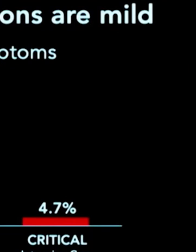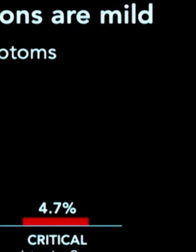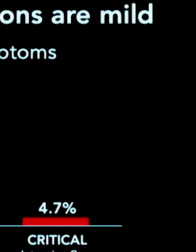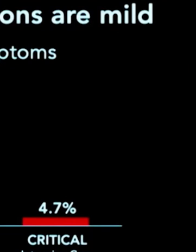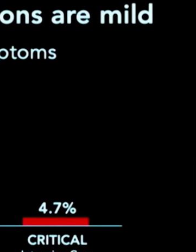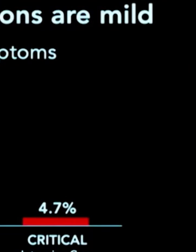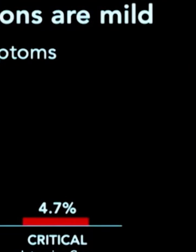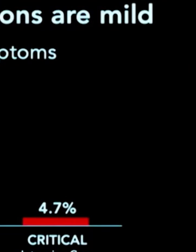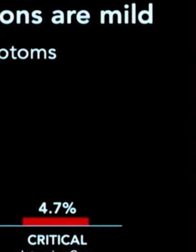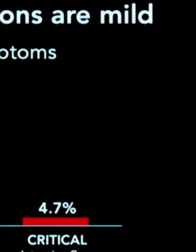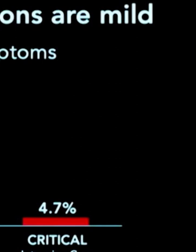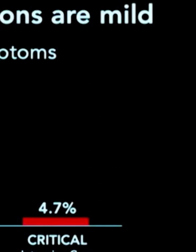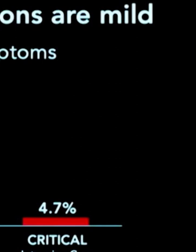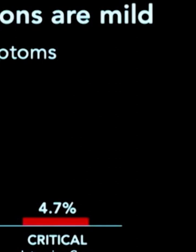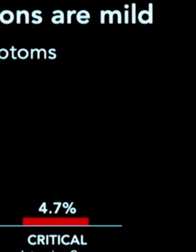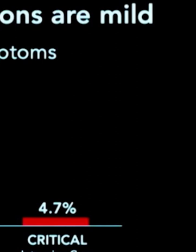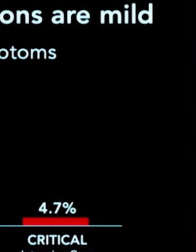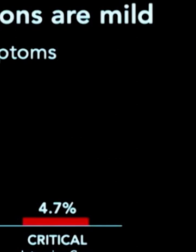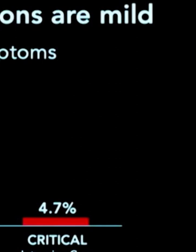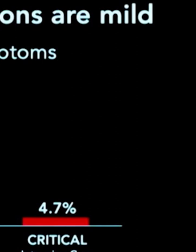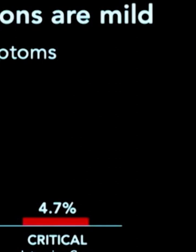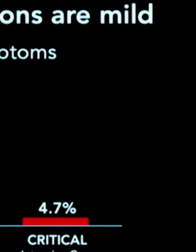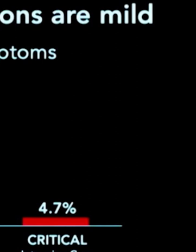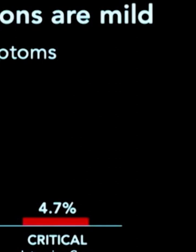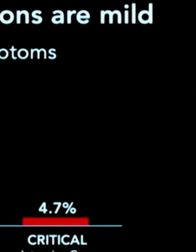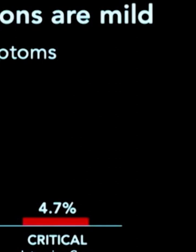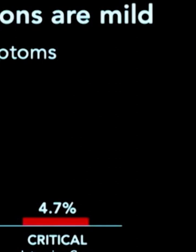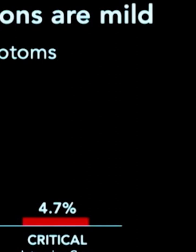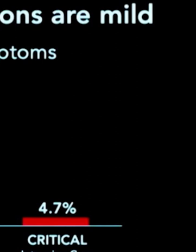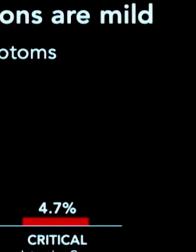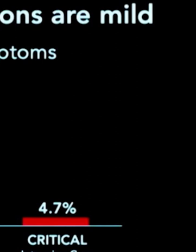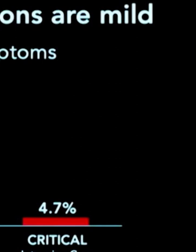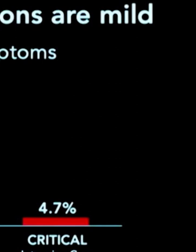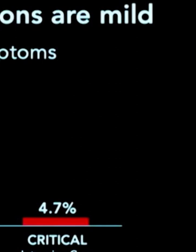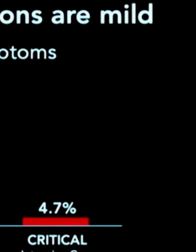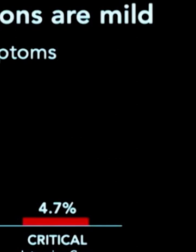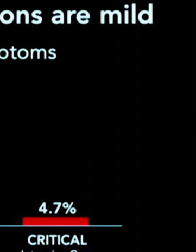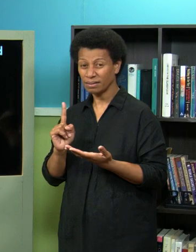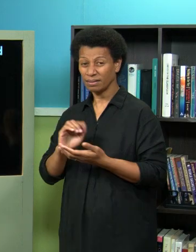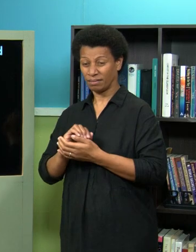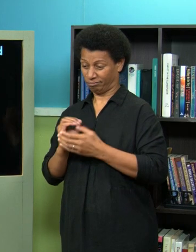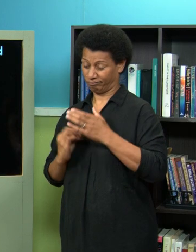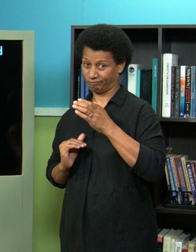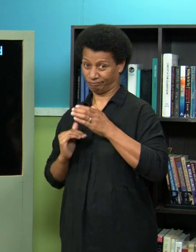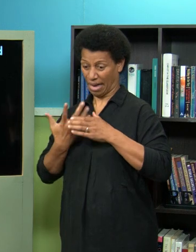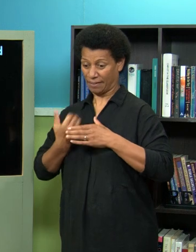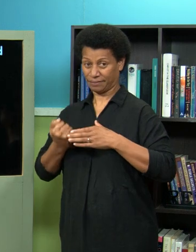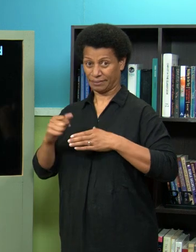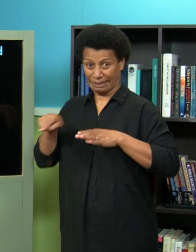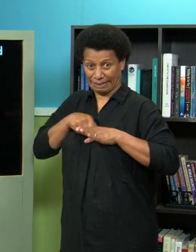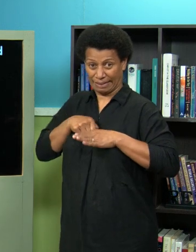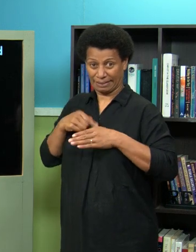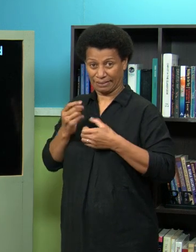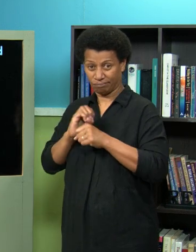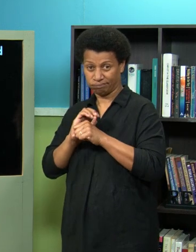because the majority of patients who contract the virus the symptoms are very mild casing example